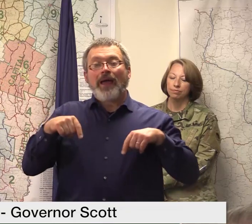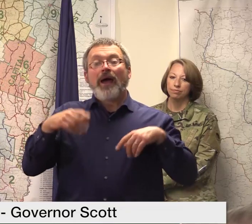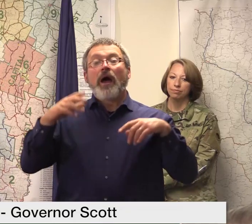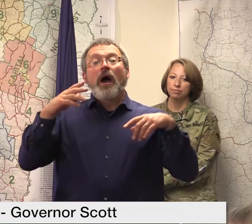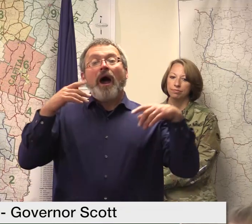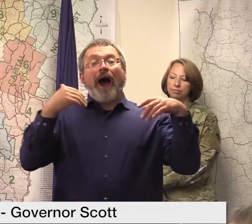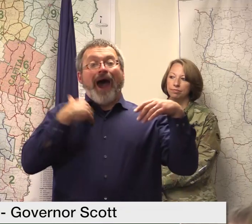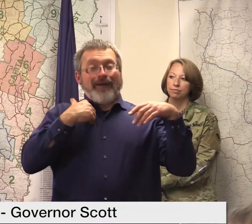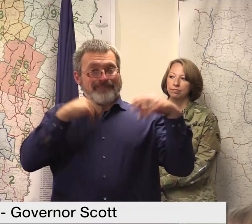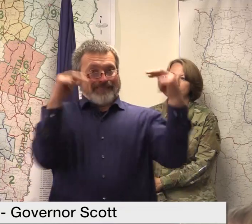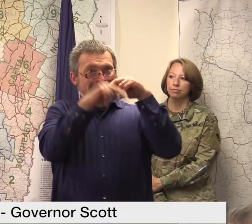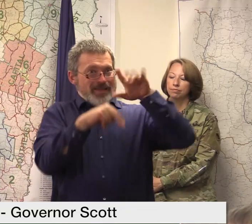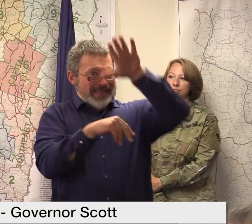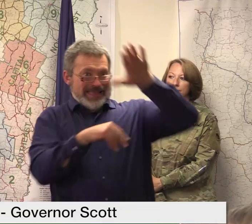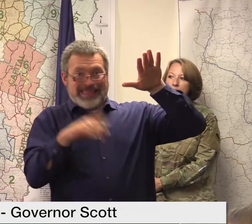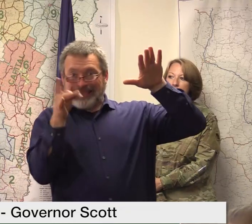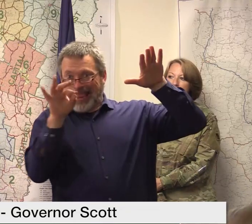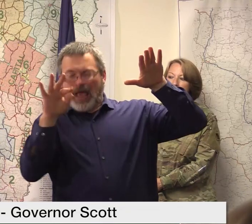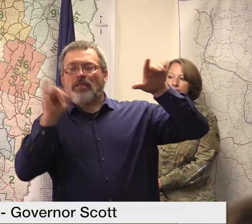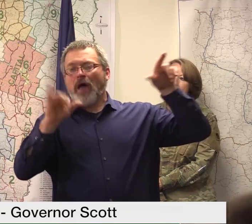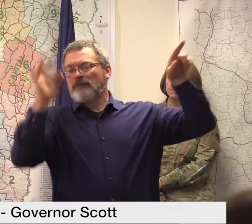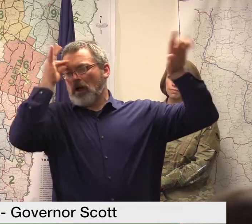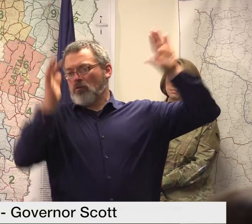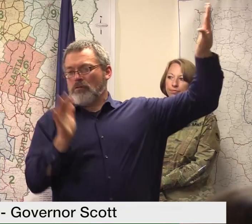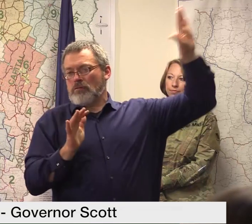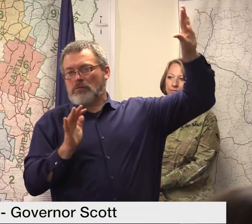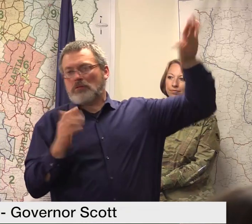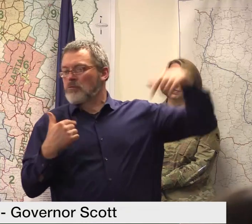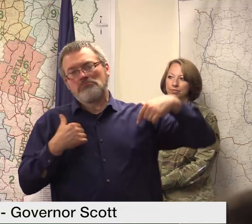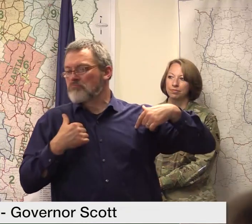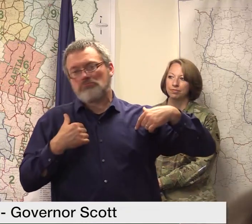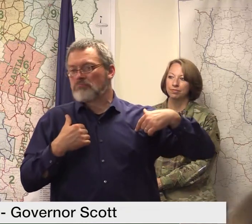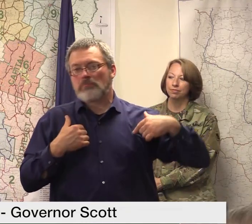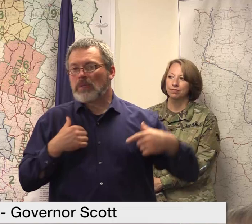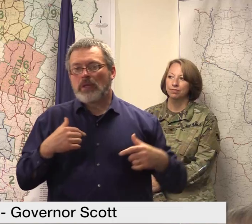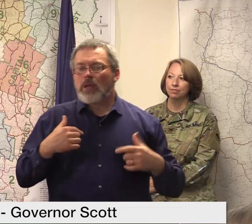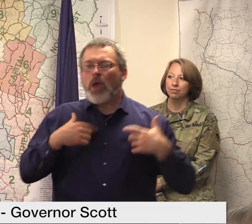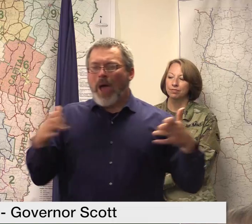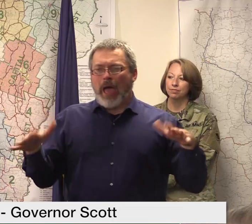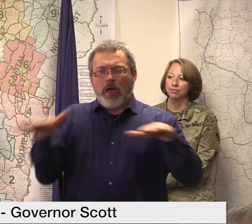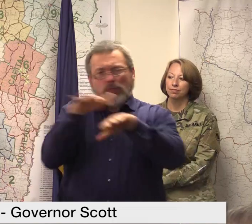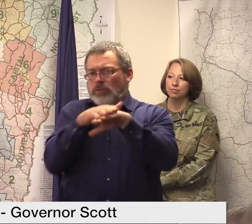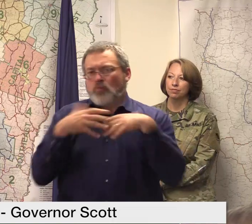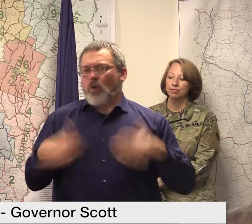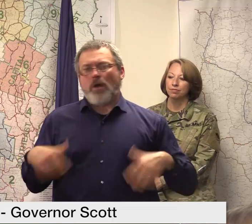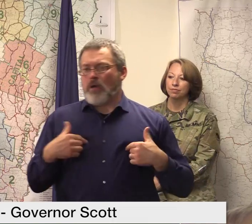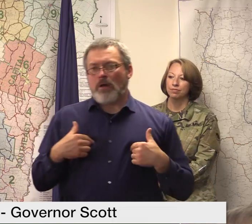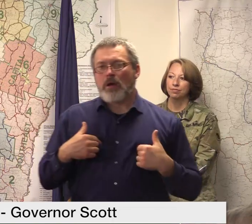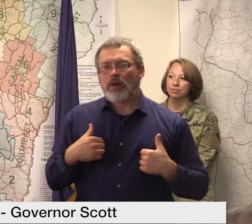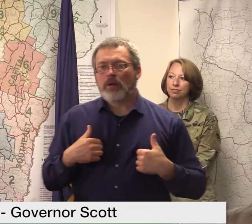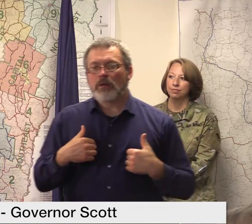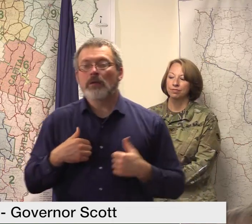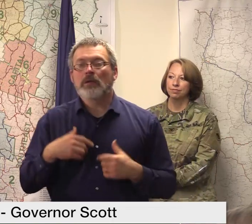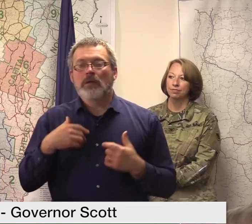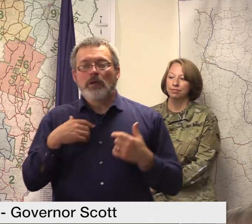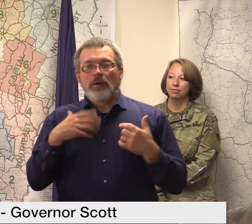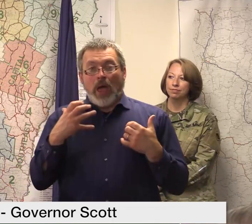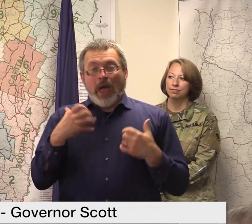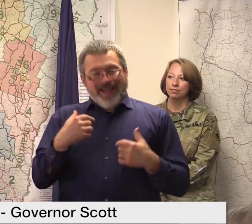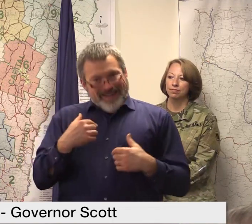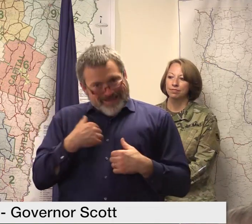through FEMA so not to confuse the subject we also own rail property